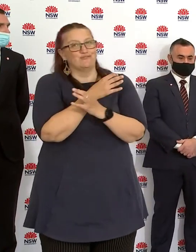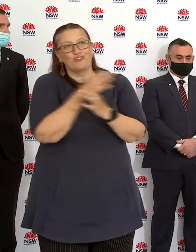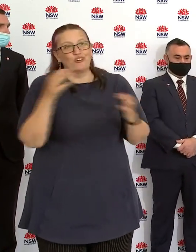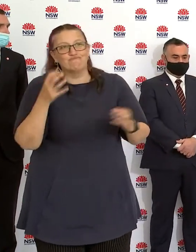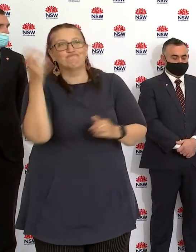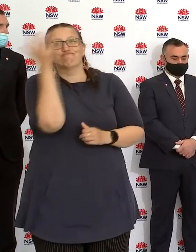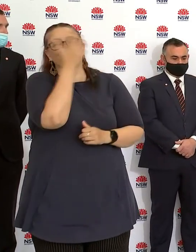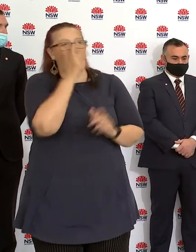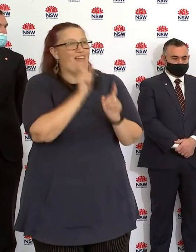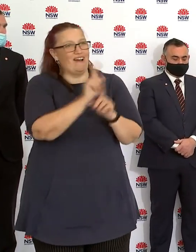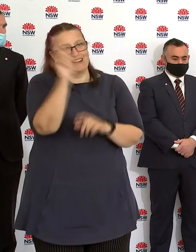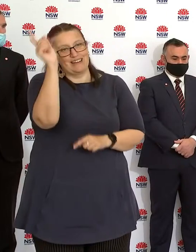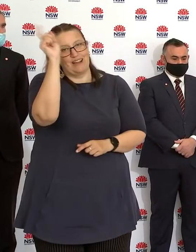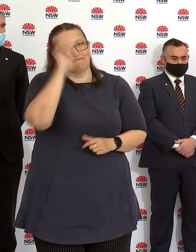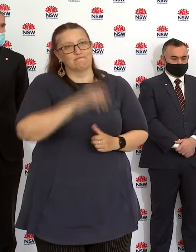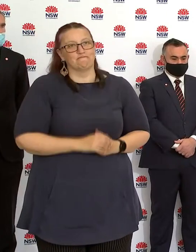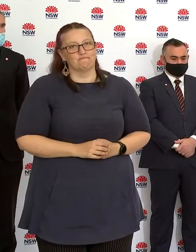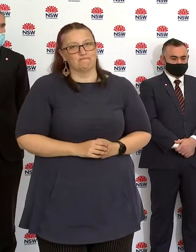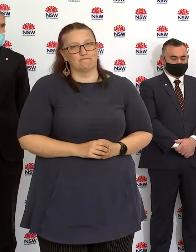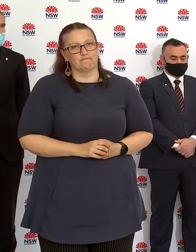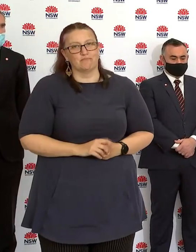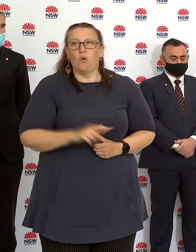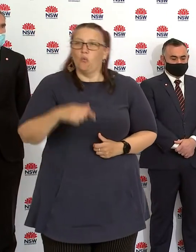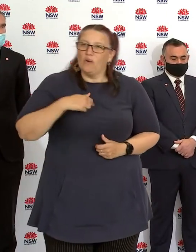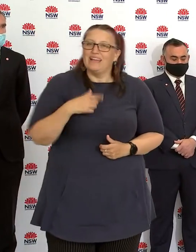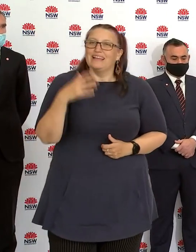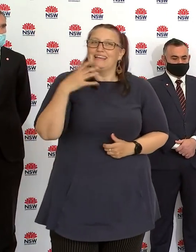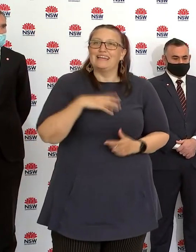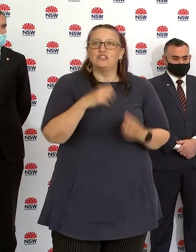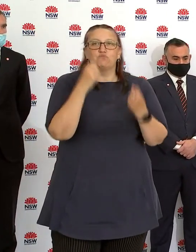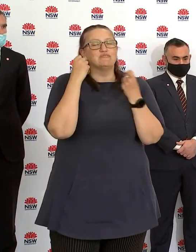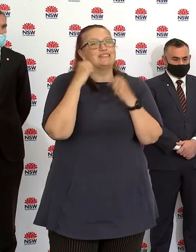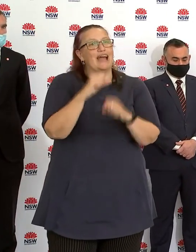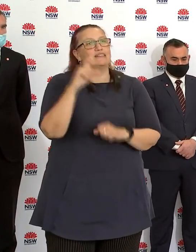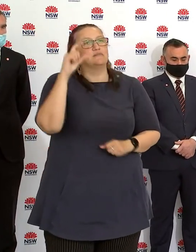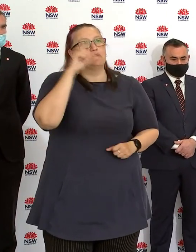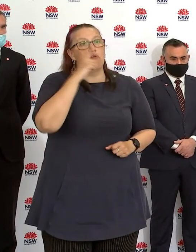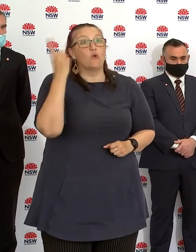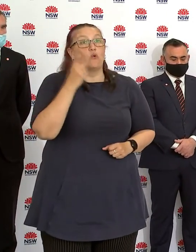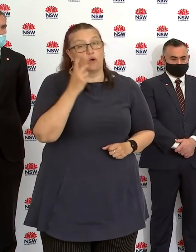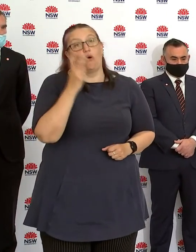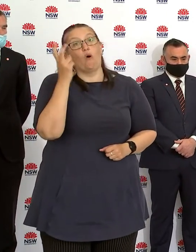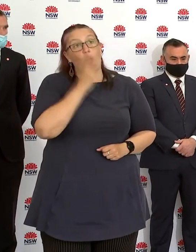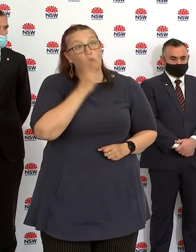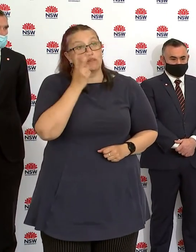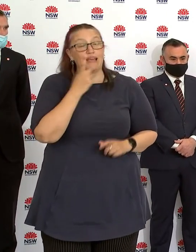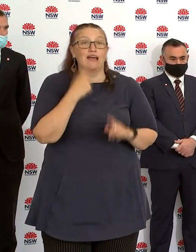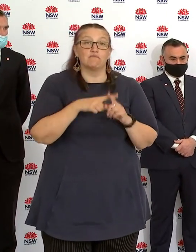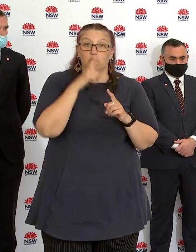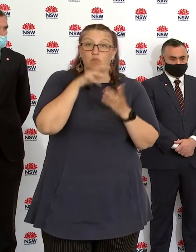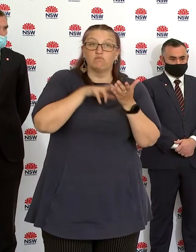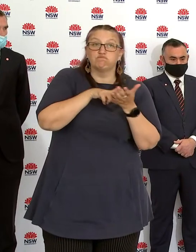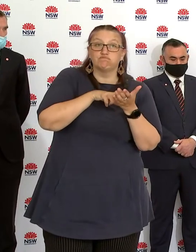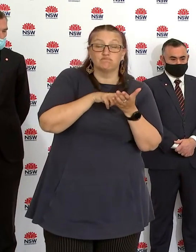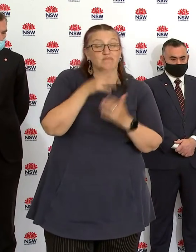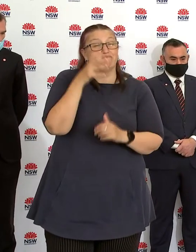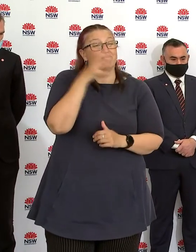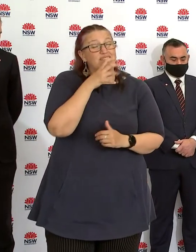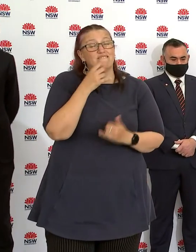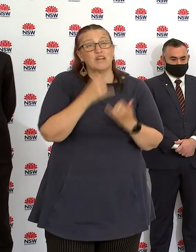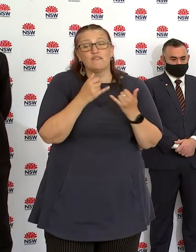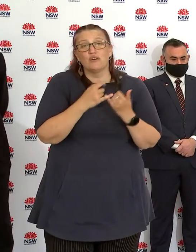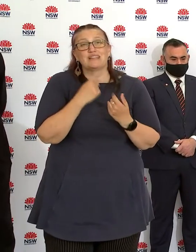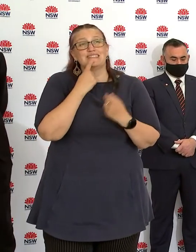our most vulnerable, which is our elderly, for which COVID is a very severe disease. But we need to up our COVID COVID